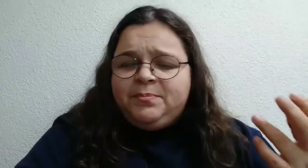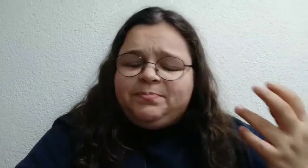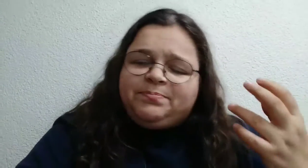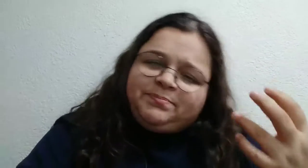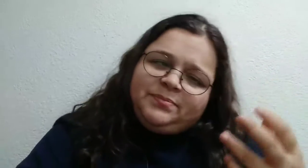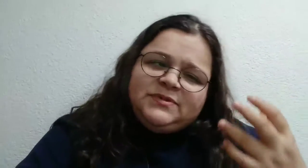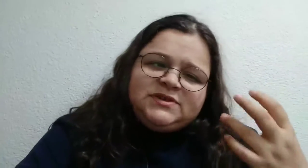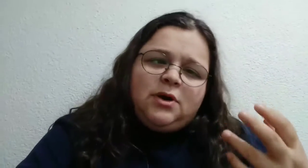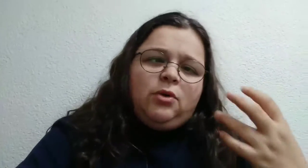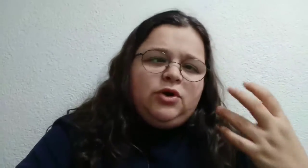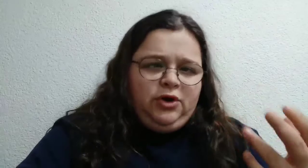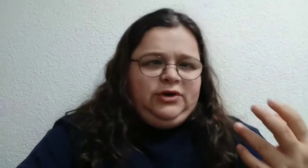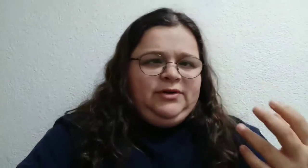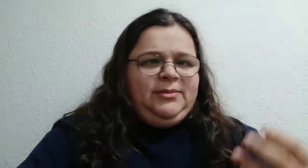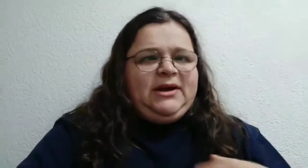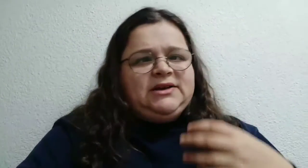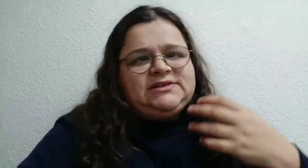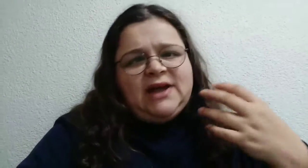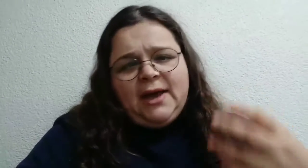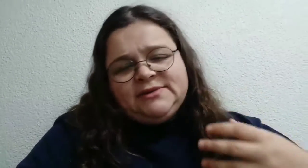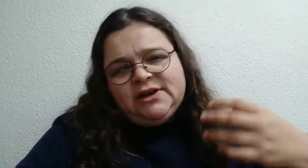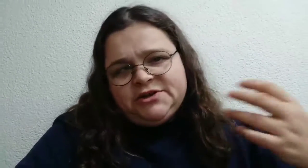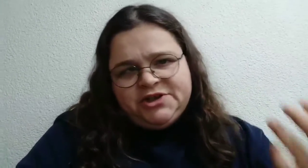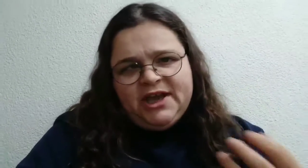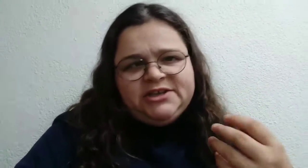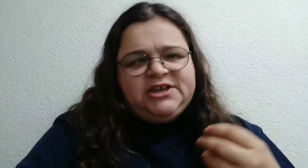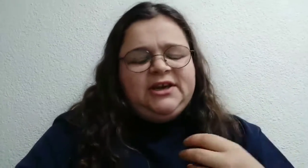so good because times are changing.